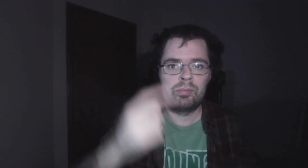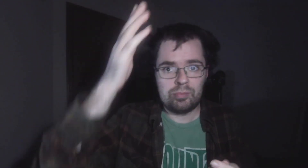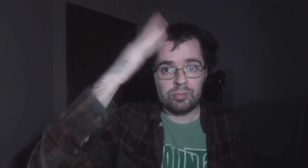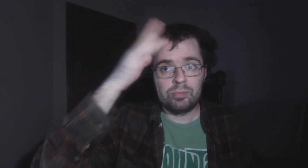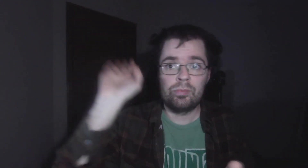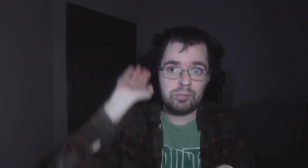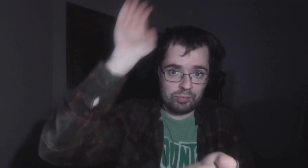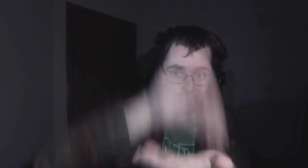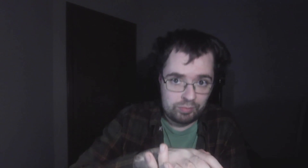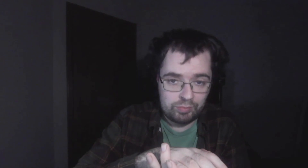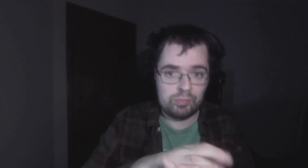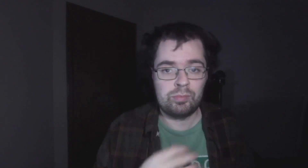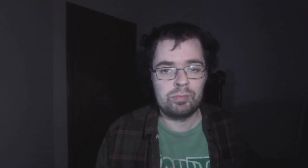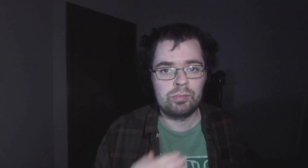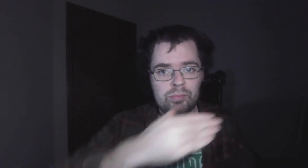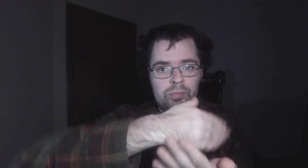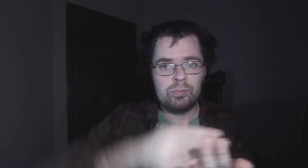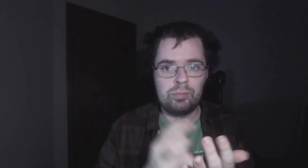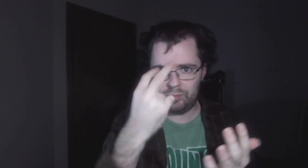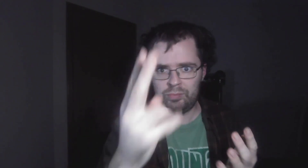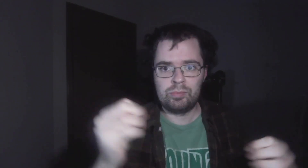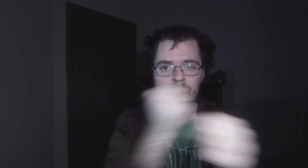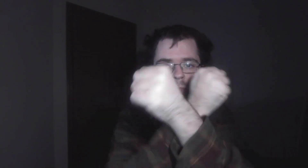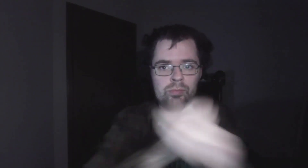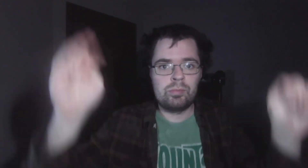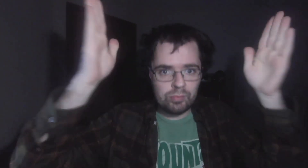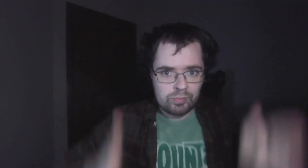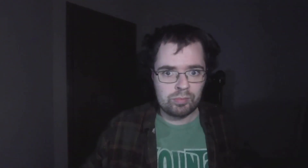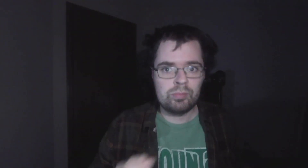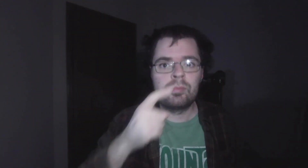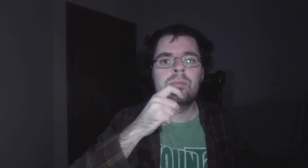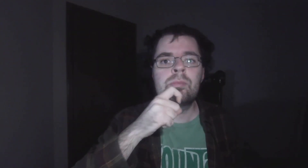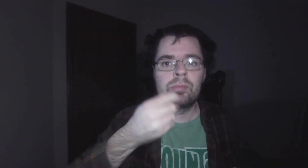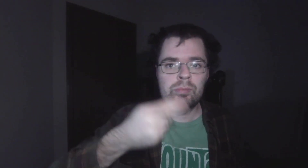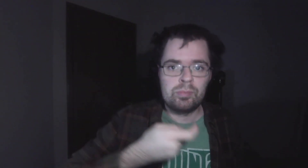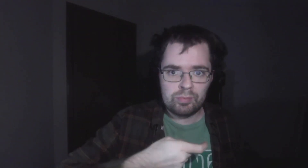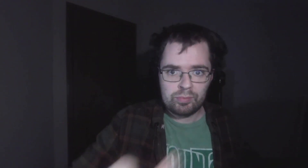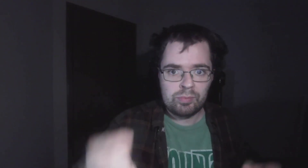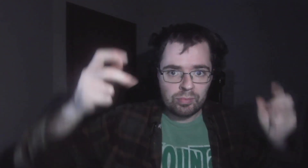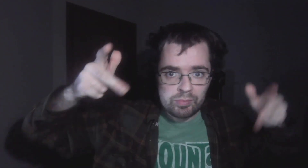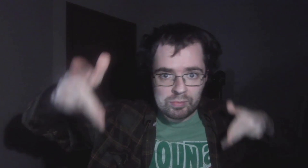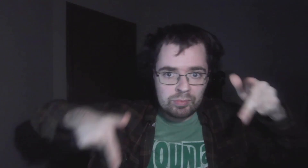he believes. Some see a hero who sets his people free.